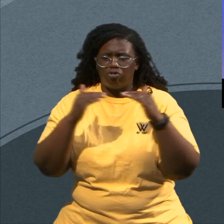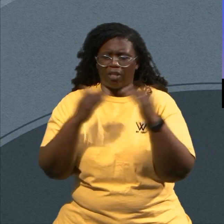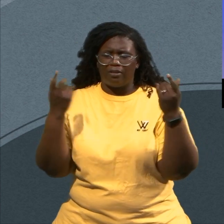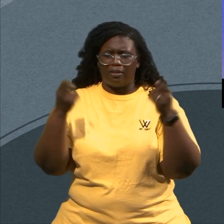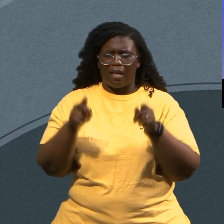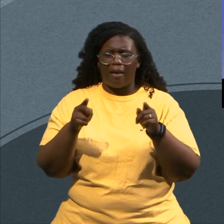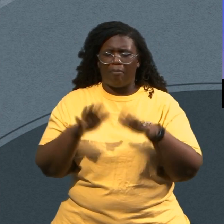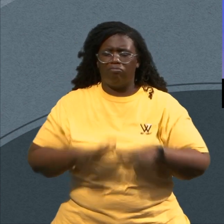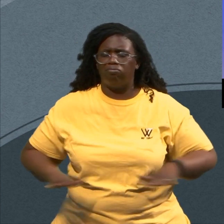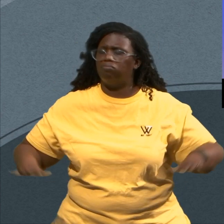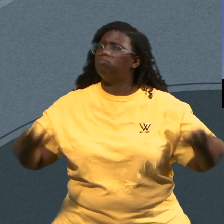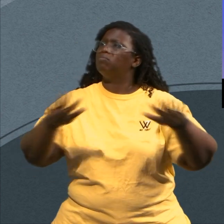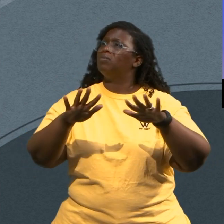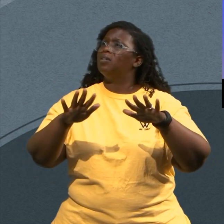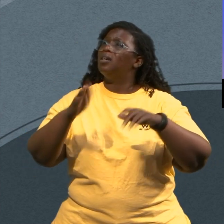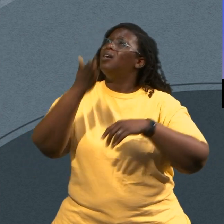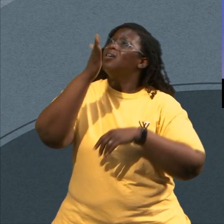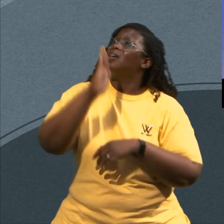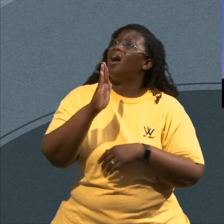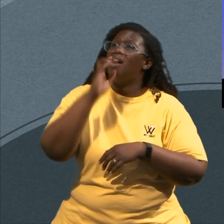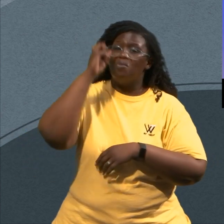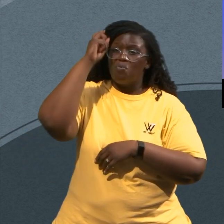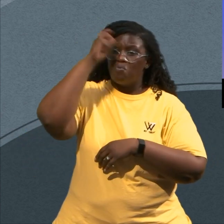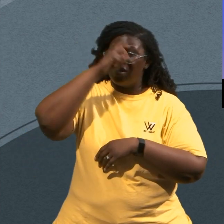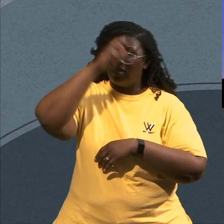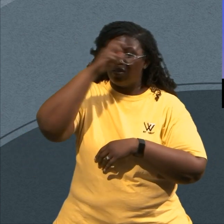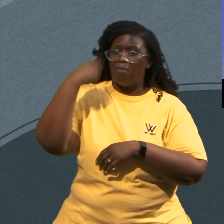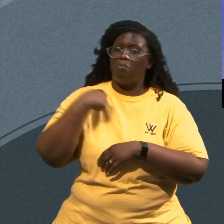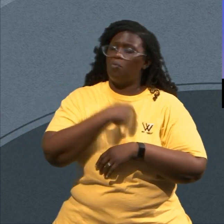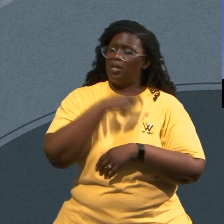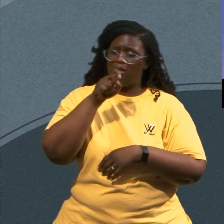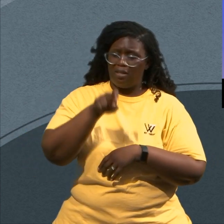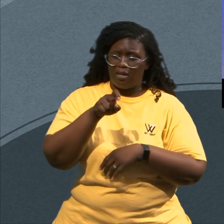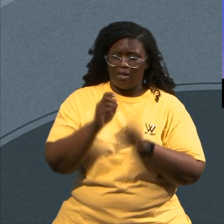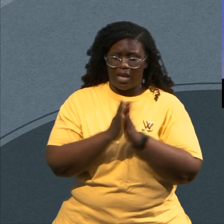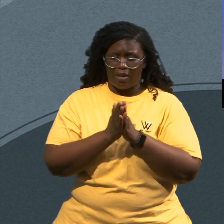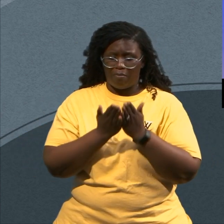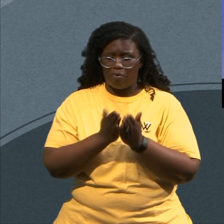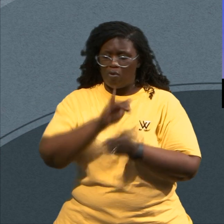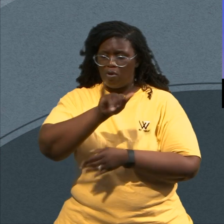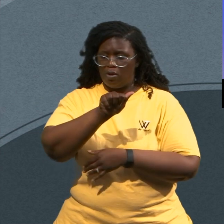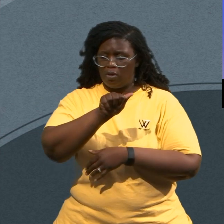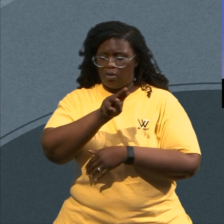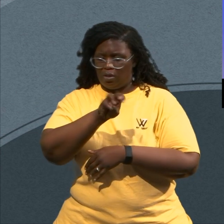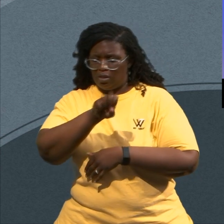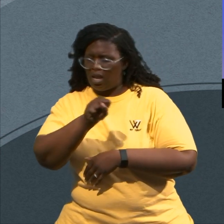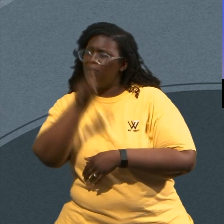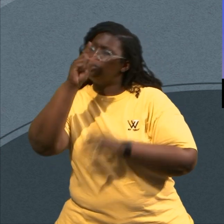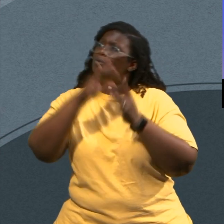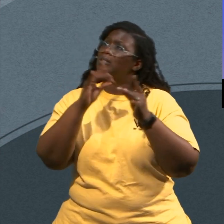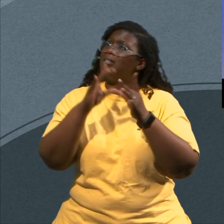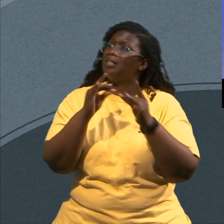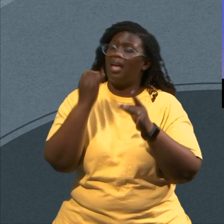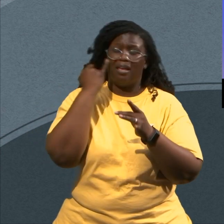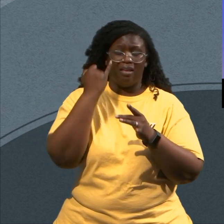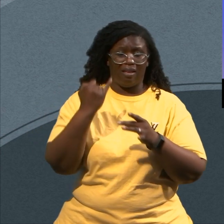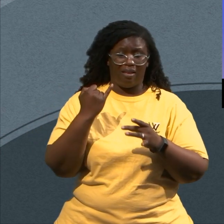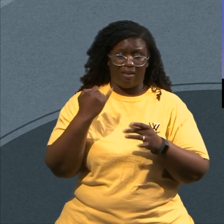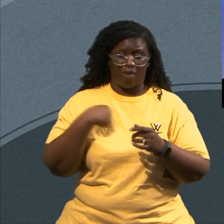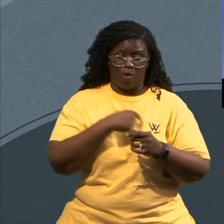wisdom And you tell us in the book of James That if we lack it, we can ask for it And you will give it to us without any reservation You